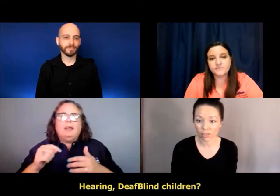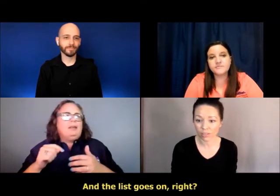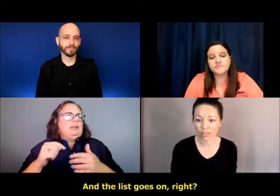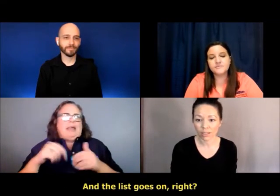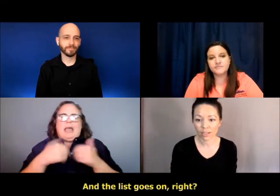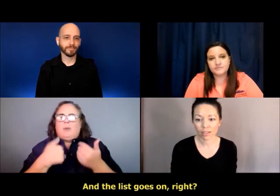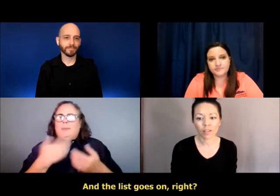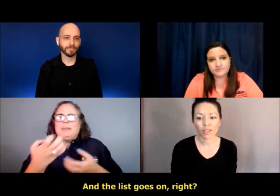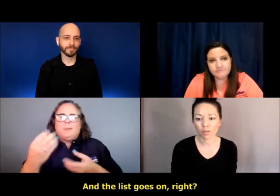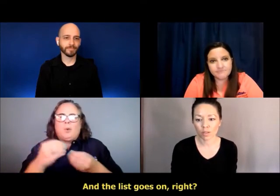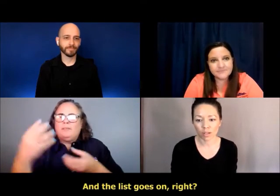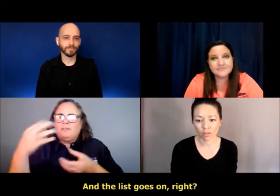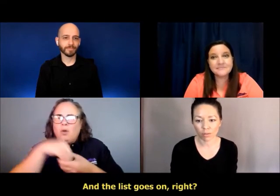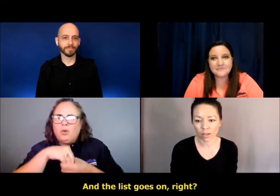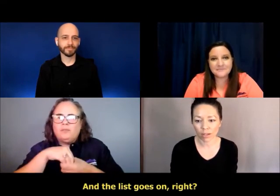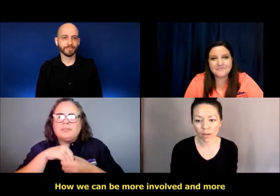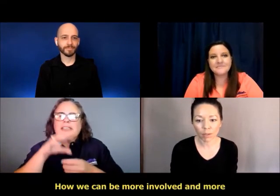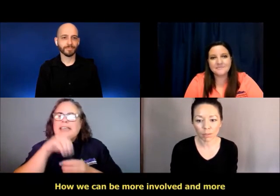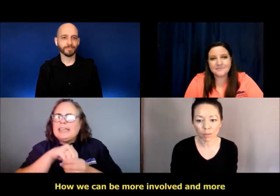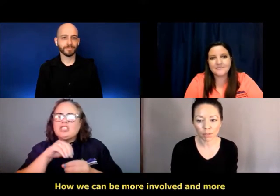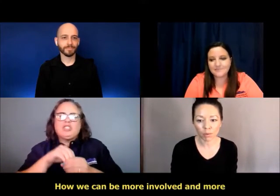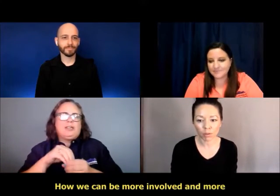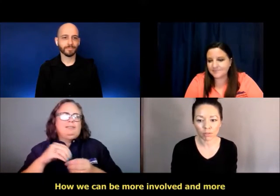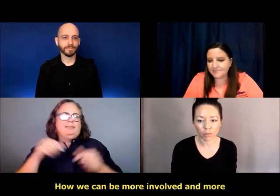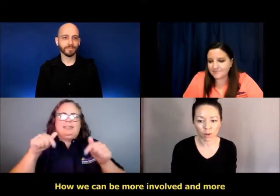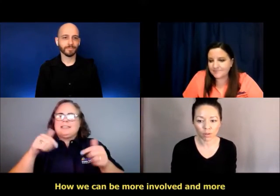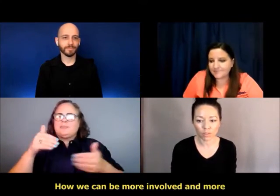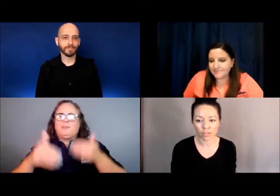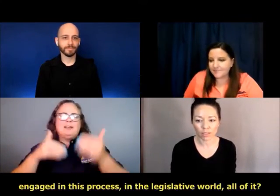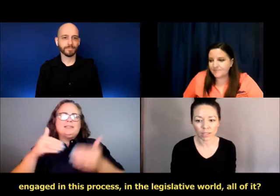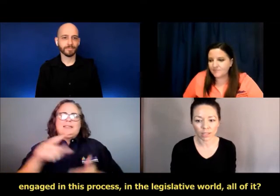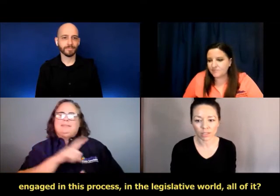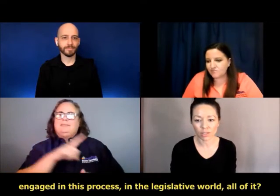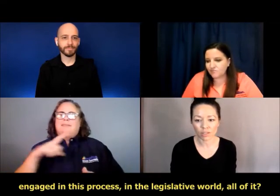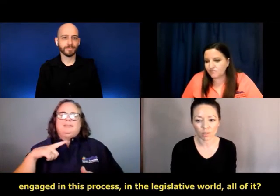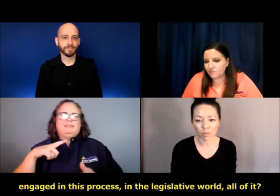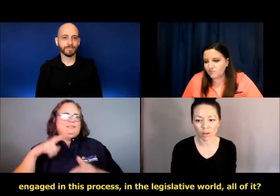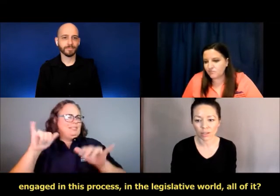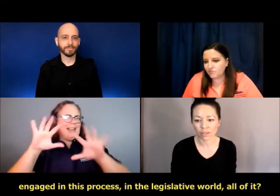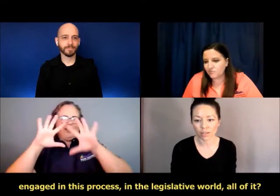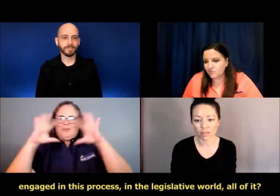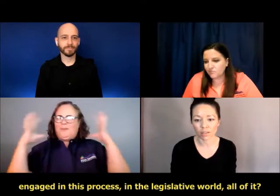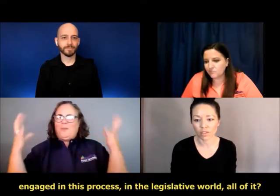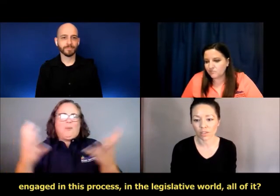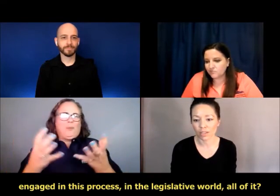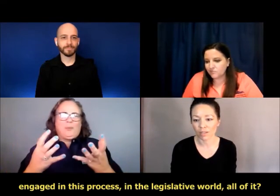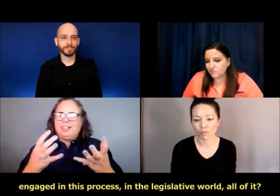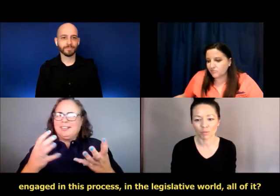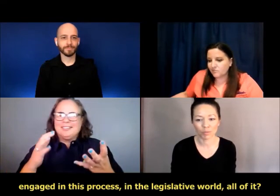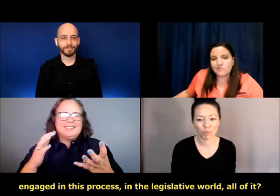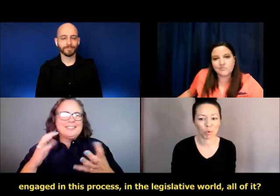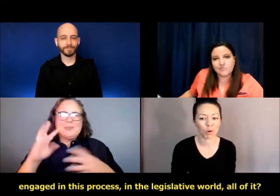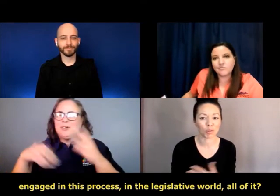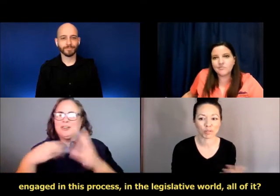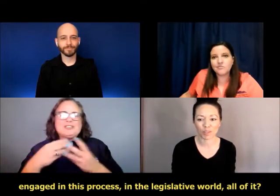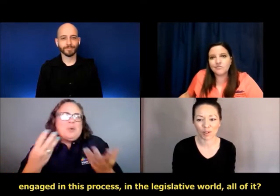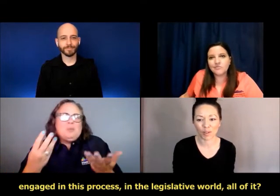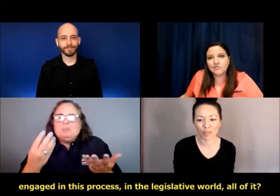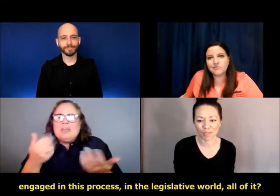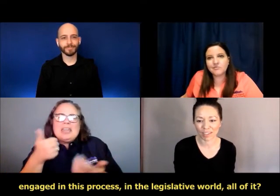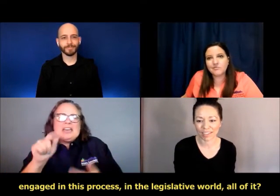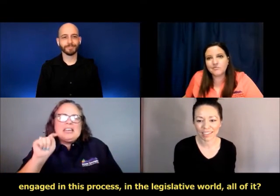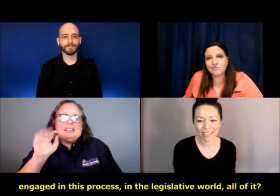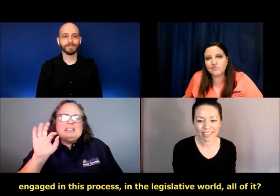children? And the list goes on, right? How we can be more involved and engaged in this process and the legislative world,